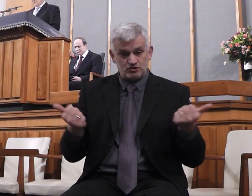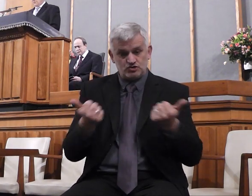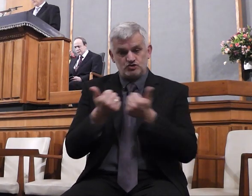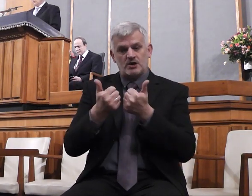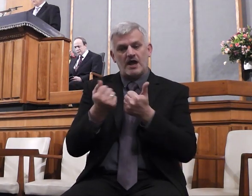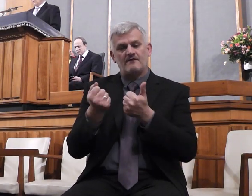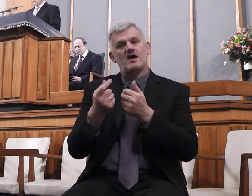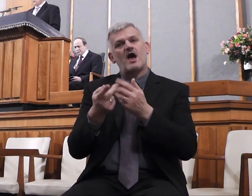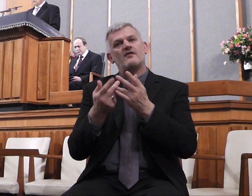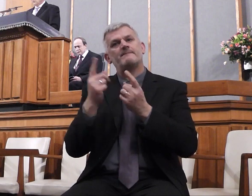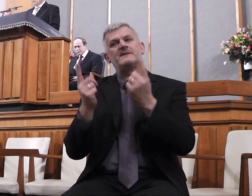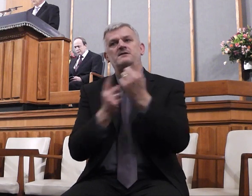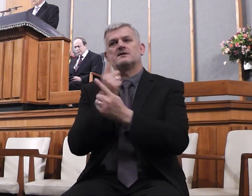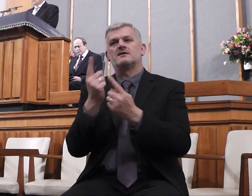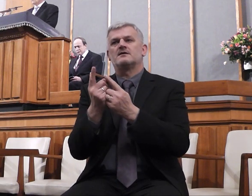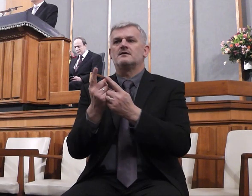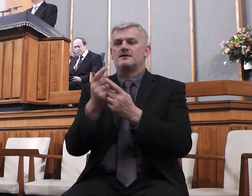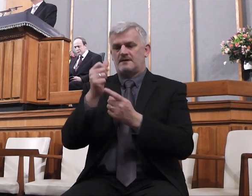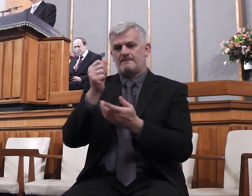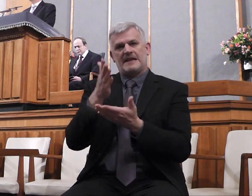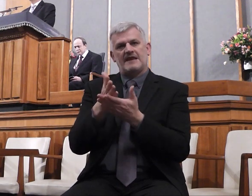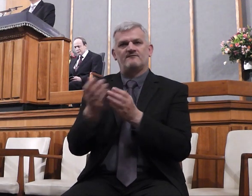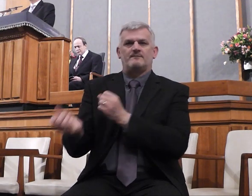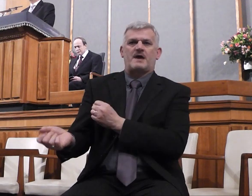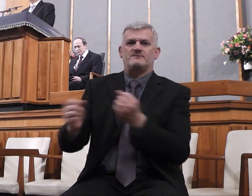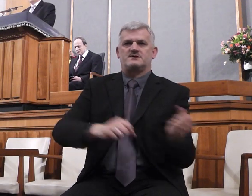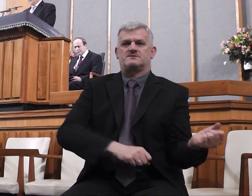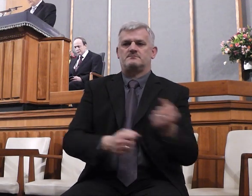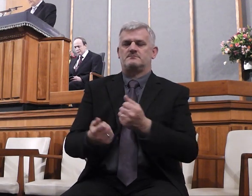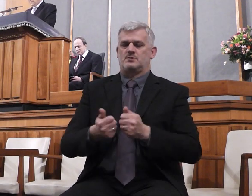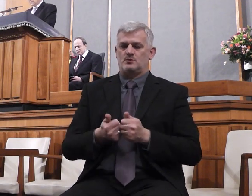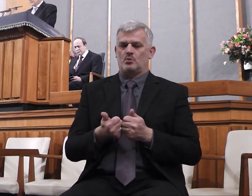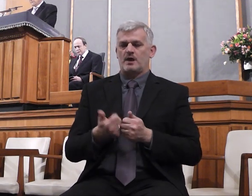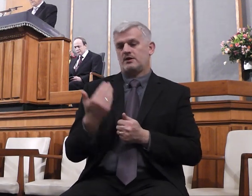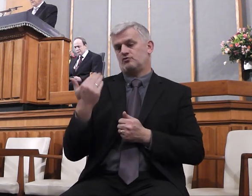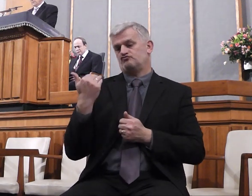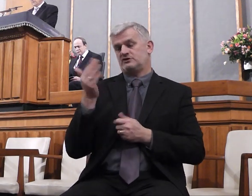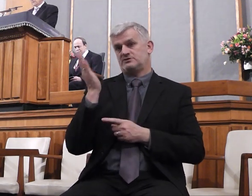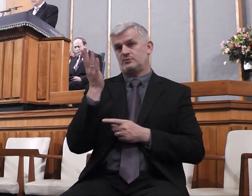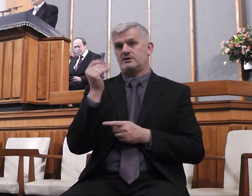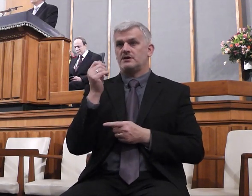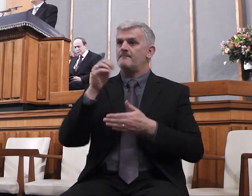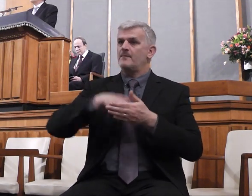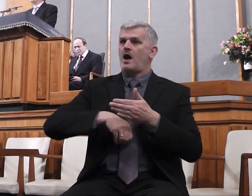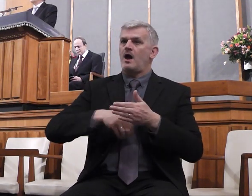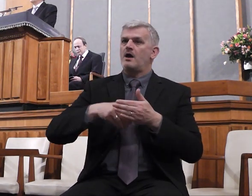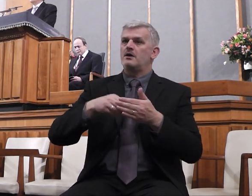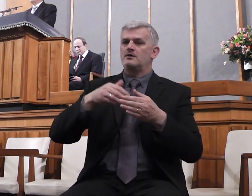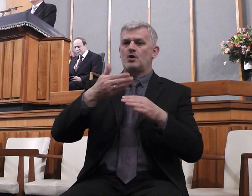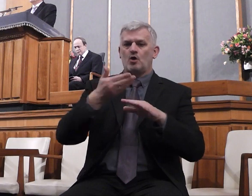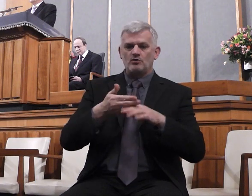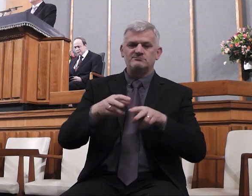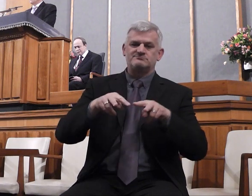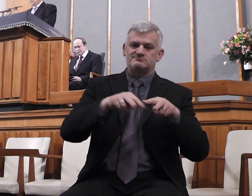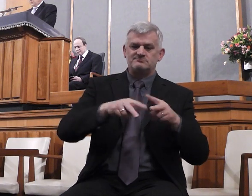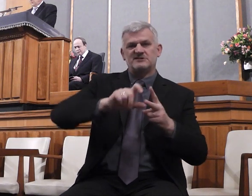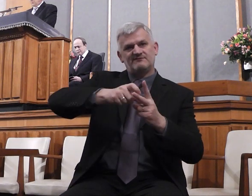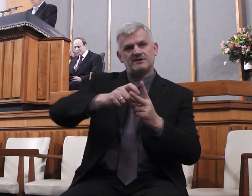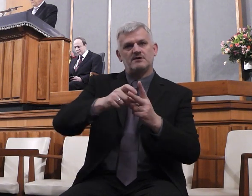Audio and video recordings of recent ministry, through DVDs are available in the entrance festival. Today's ministry will be